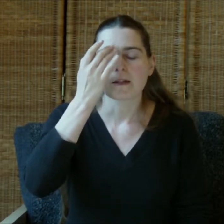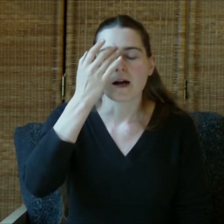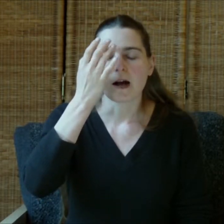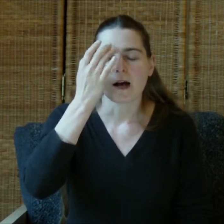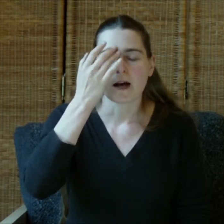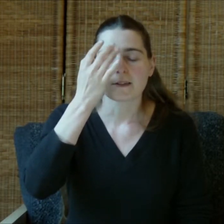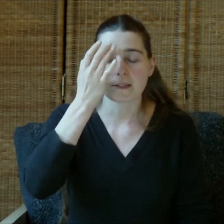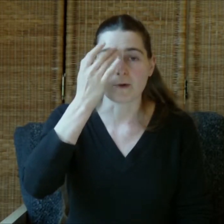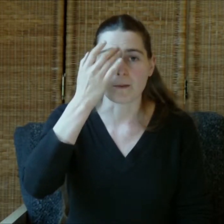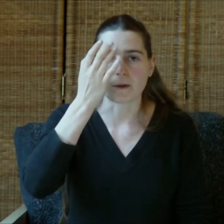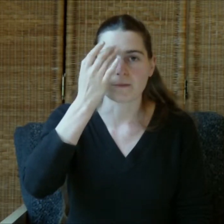This problem.